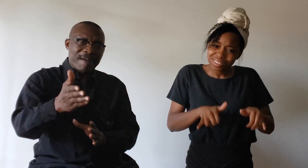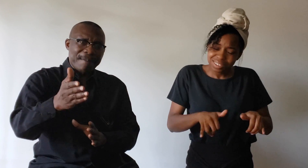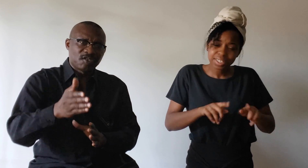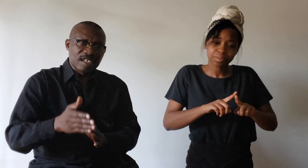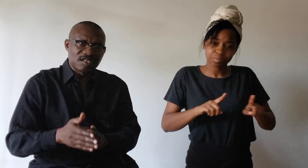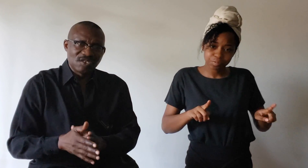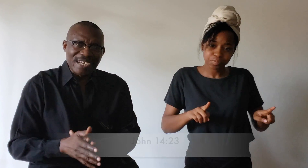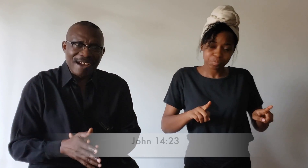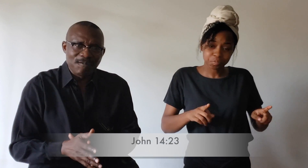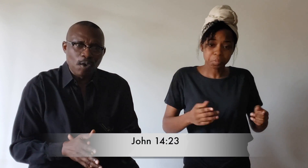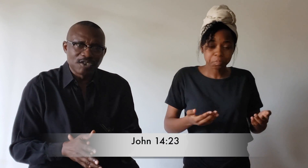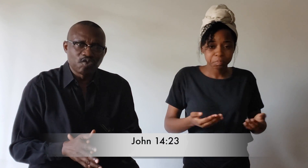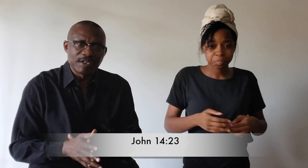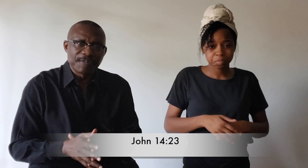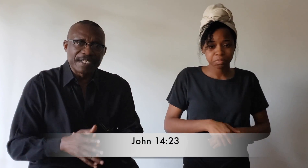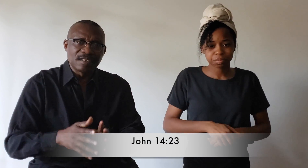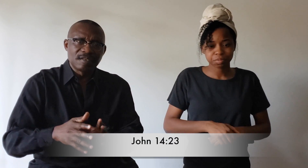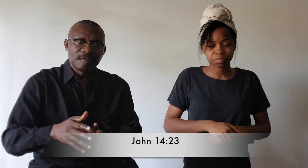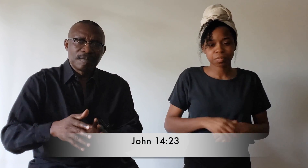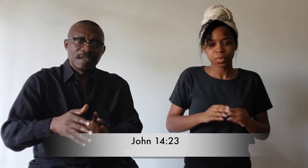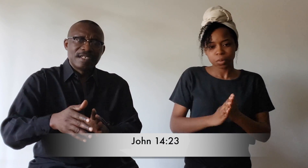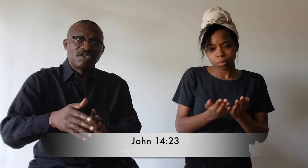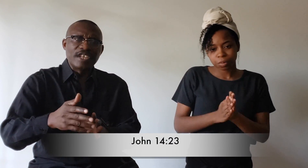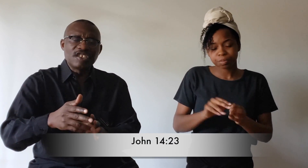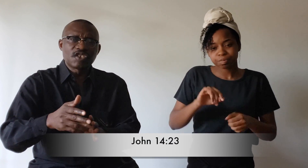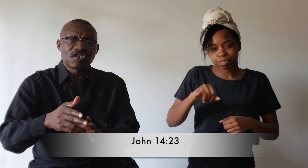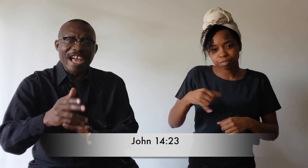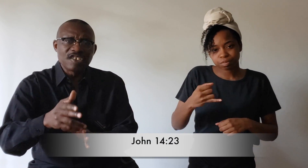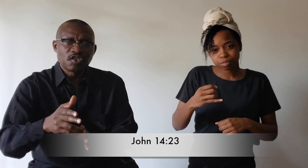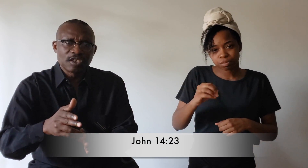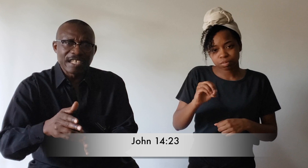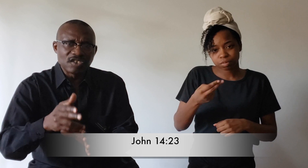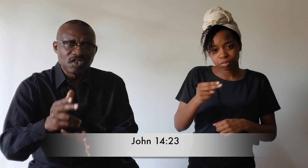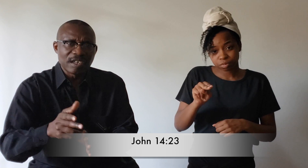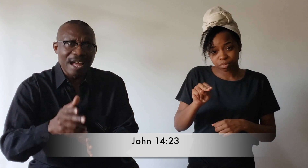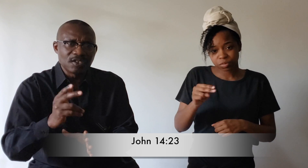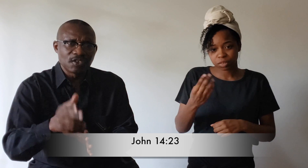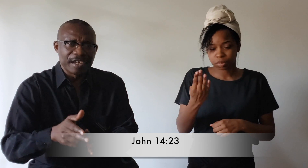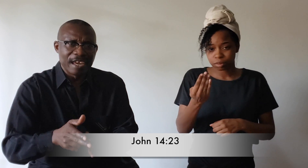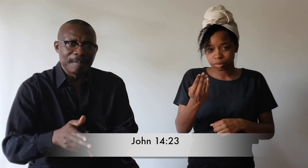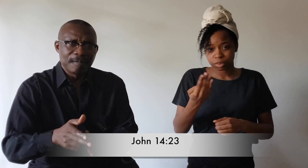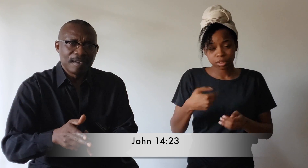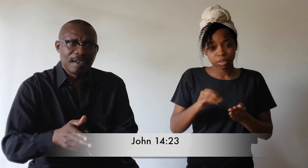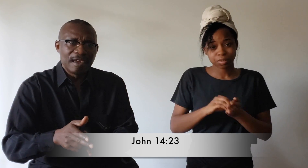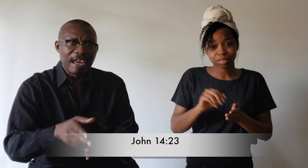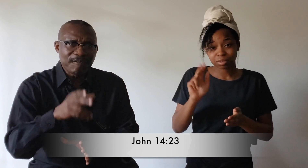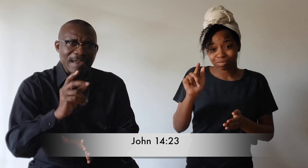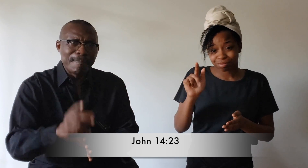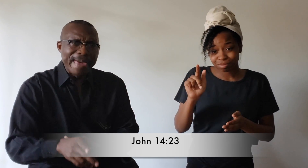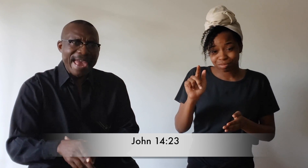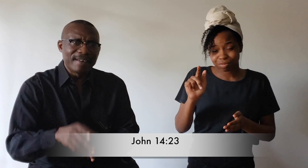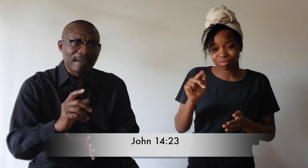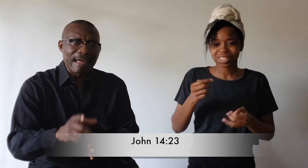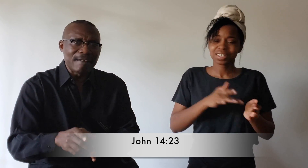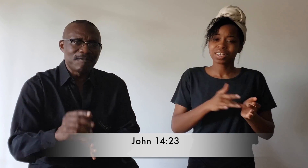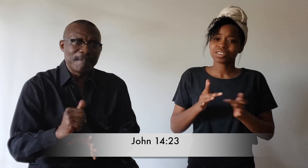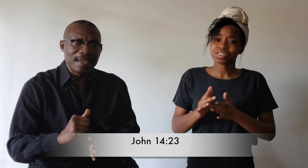Bible says in John 14, 23, Jesus answered and said unto him, If a man love me,